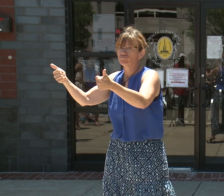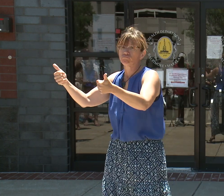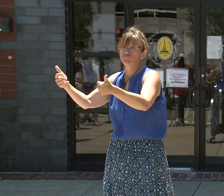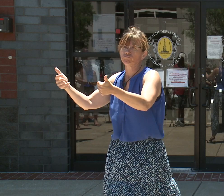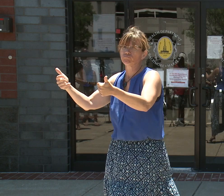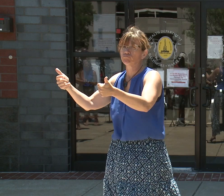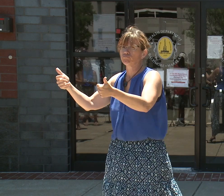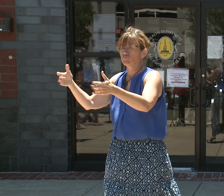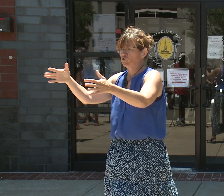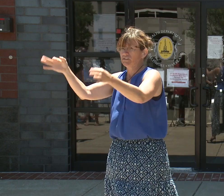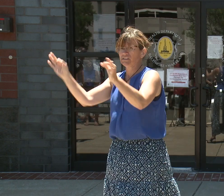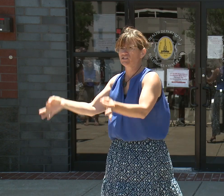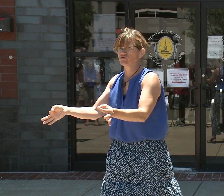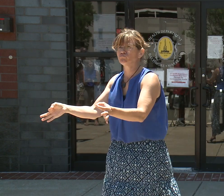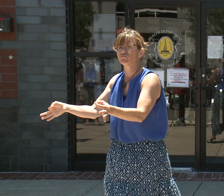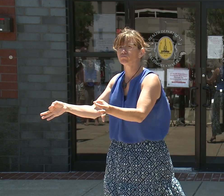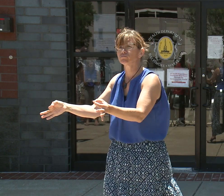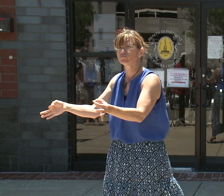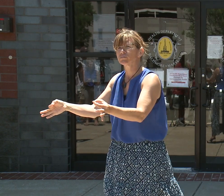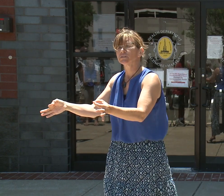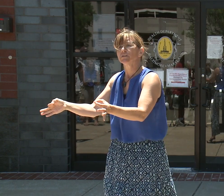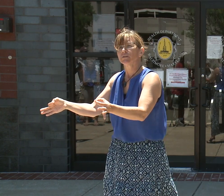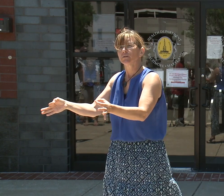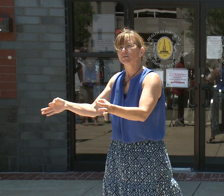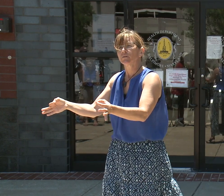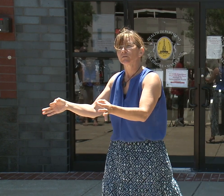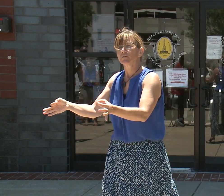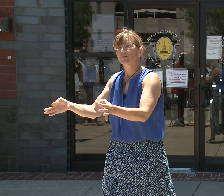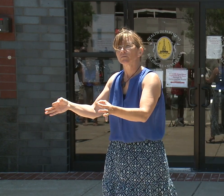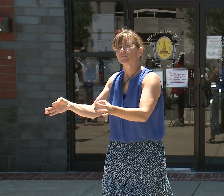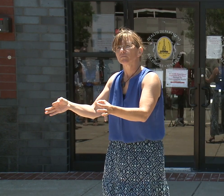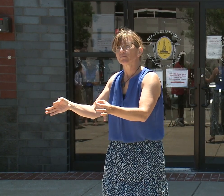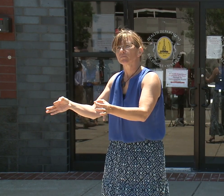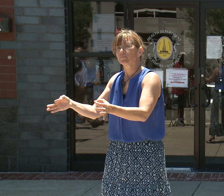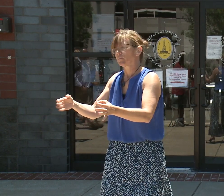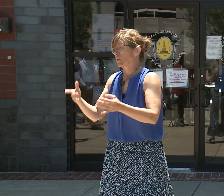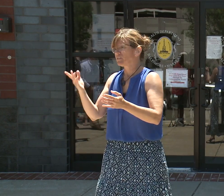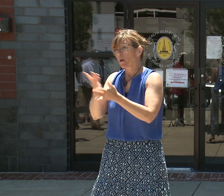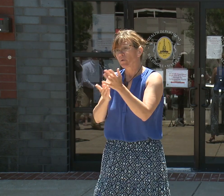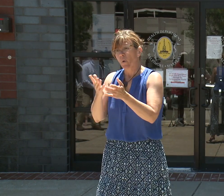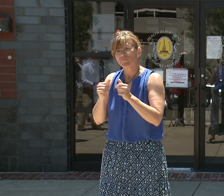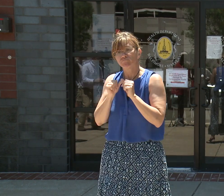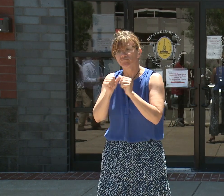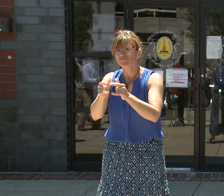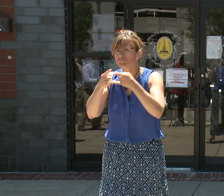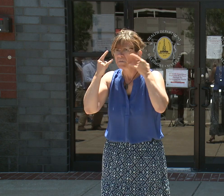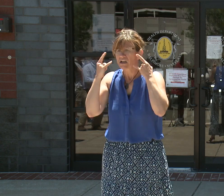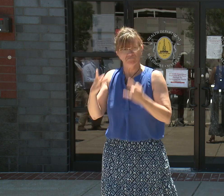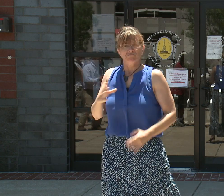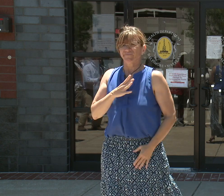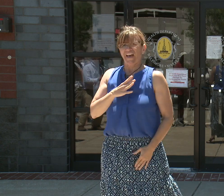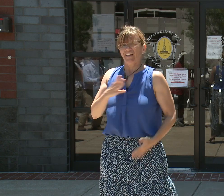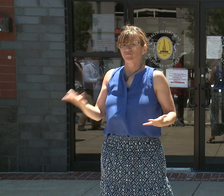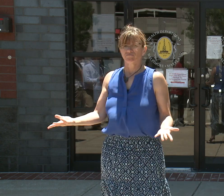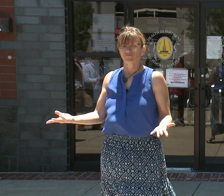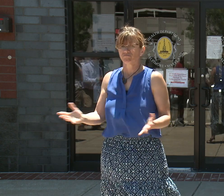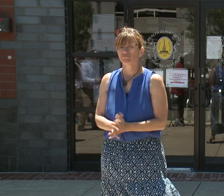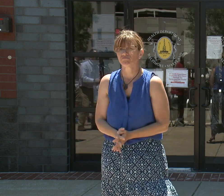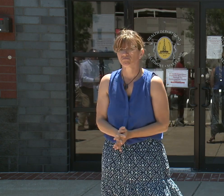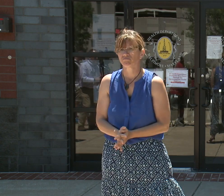choice. Some people might want to wear them for fashion. Yes, sir. As I'm sure you might want to do sometimes, right, Mayor?